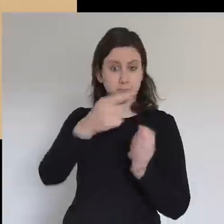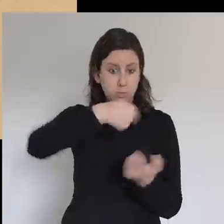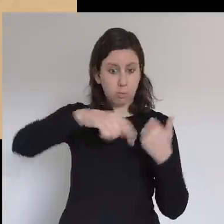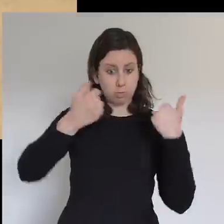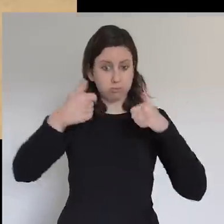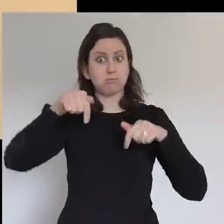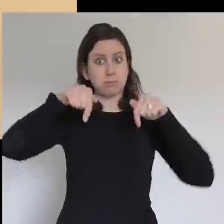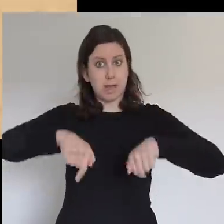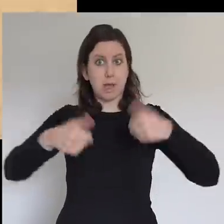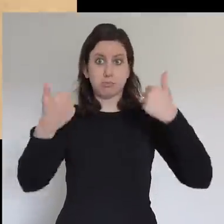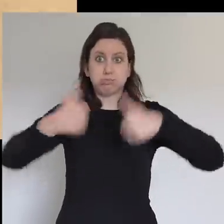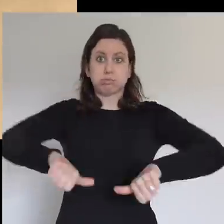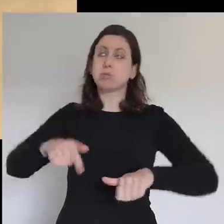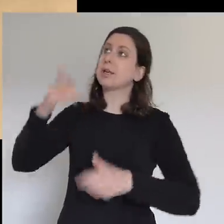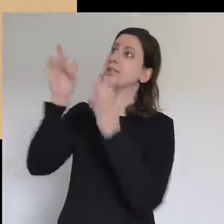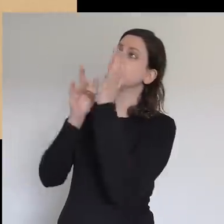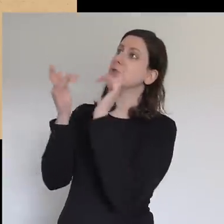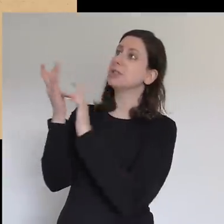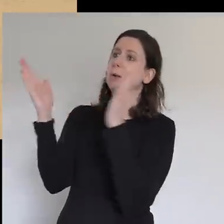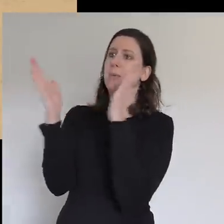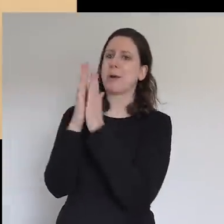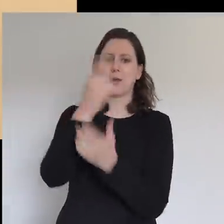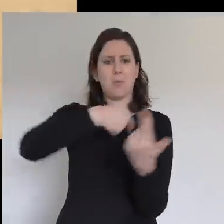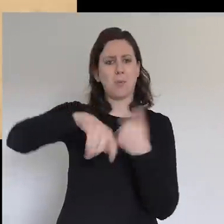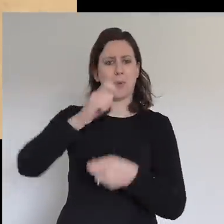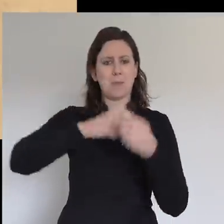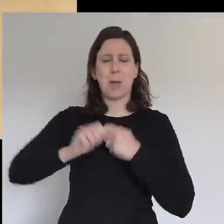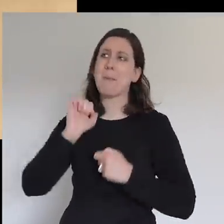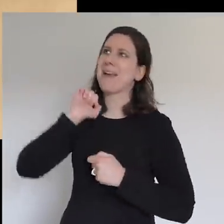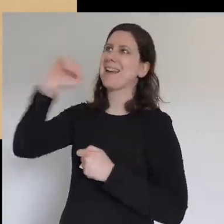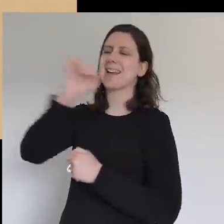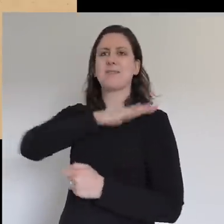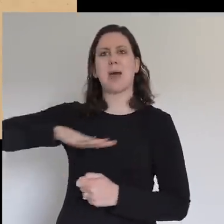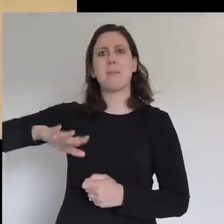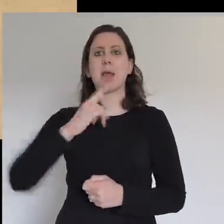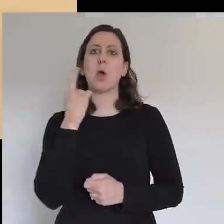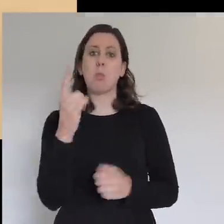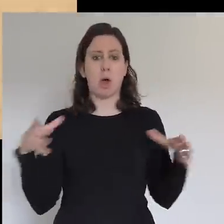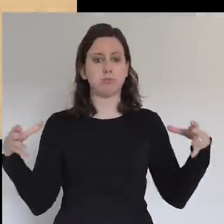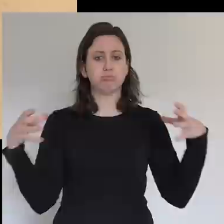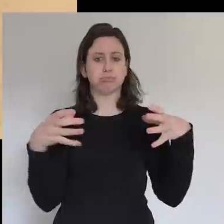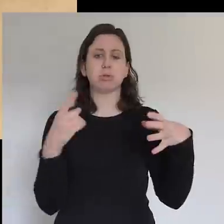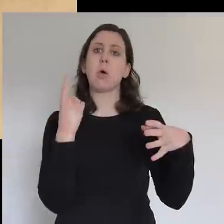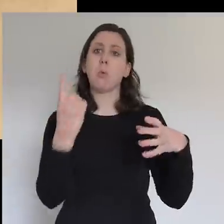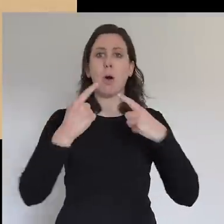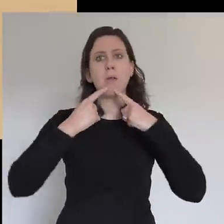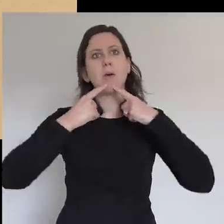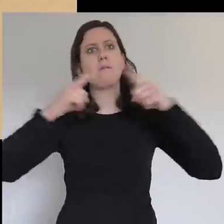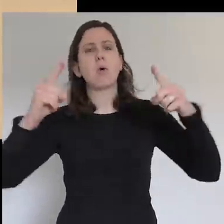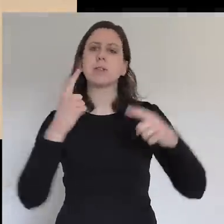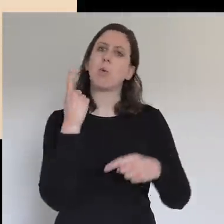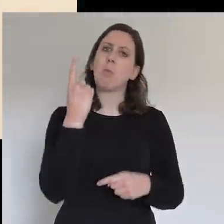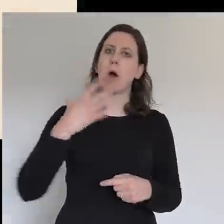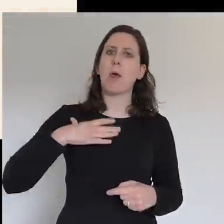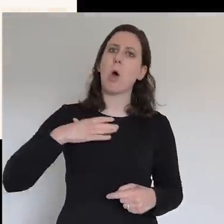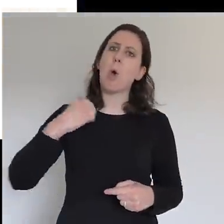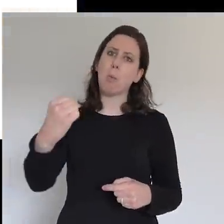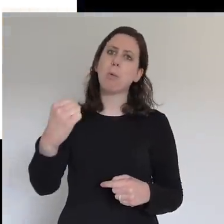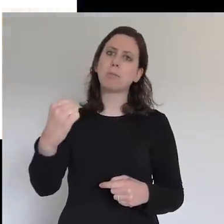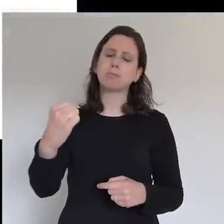prayer that we might become the family of God united. One people, one voice, one hope. We're all for